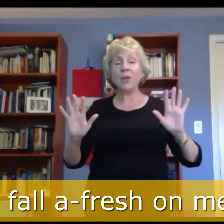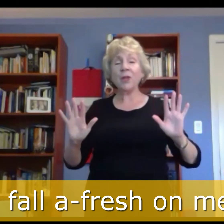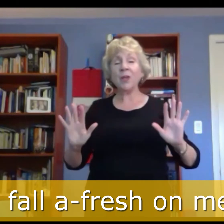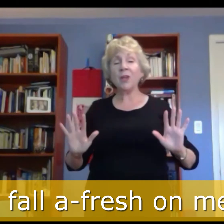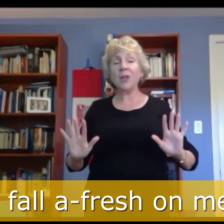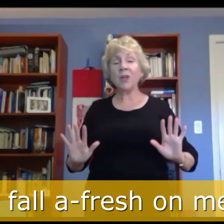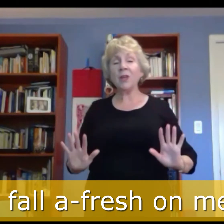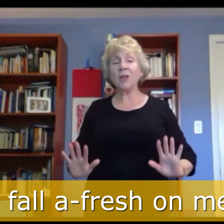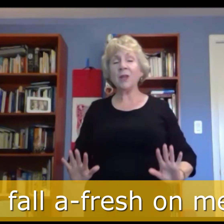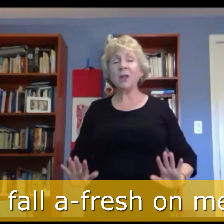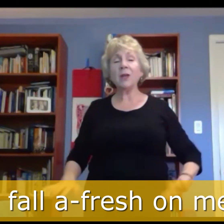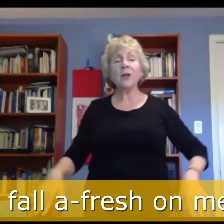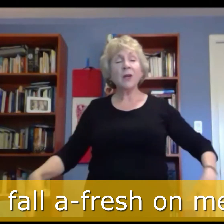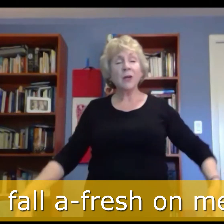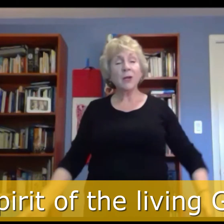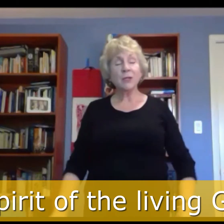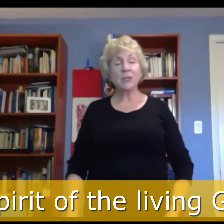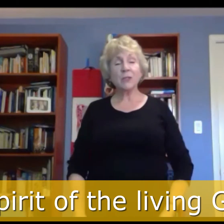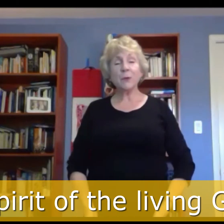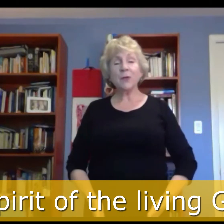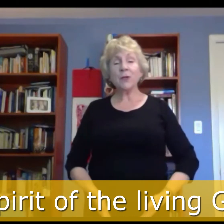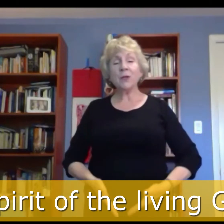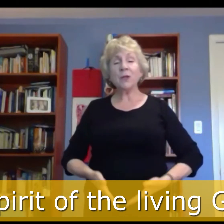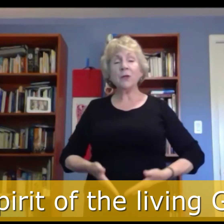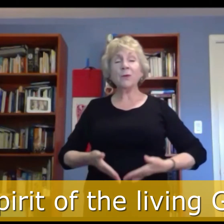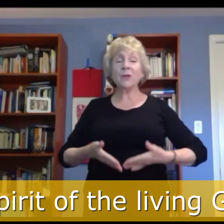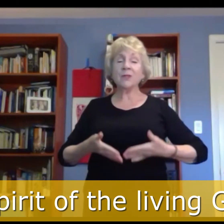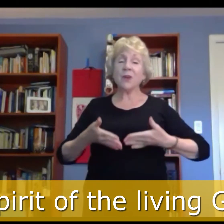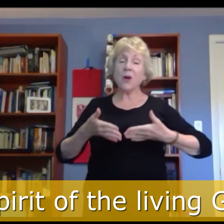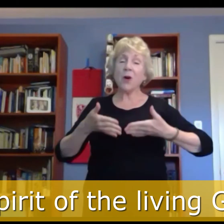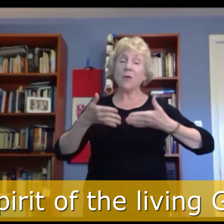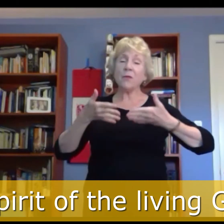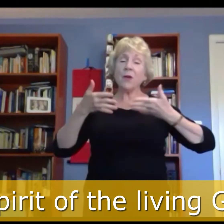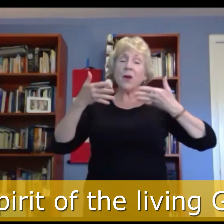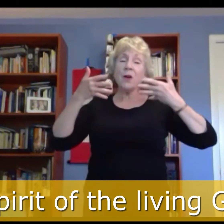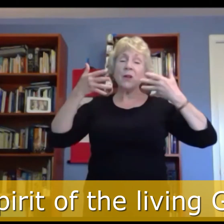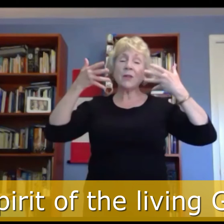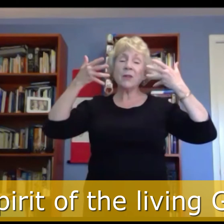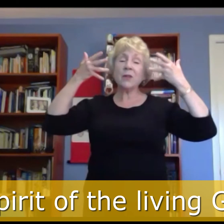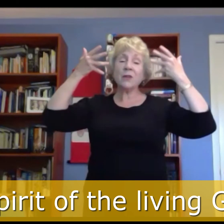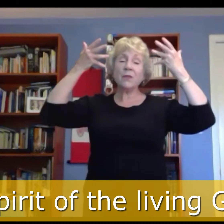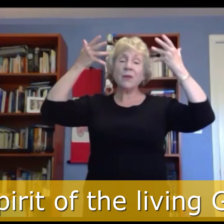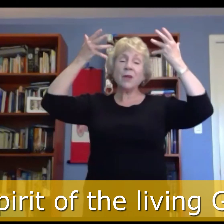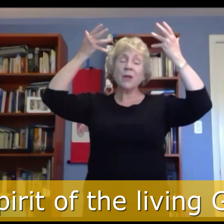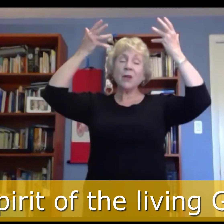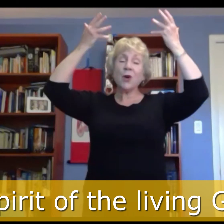Festival day to